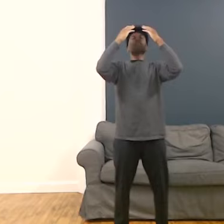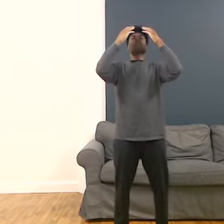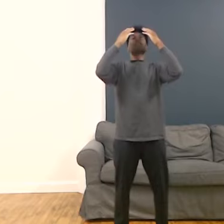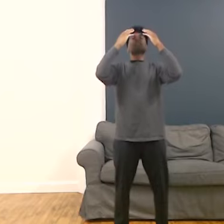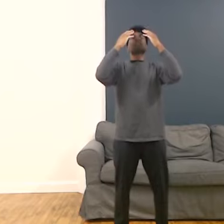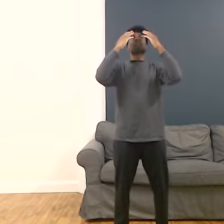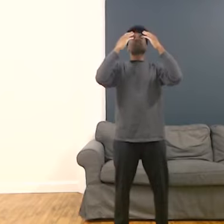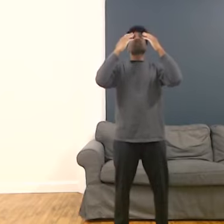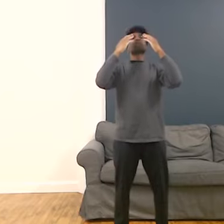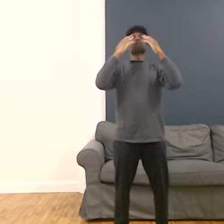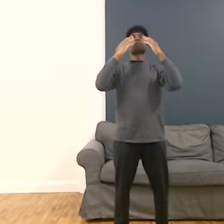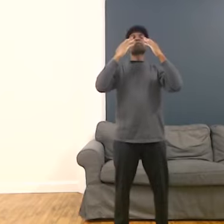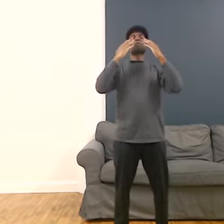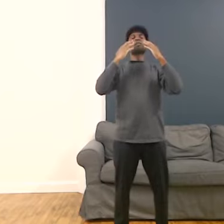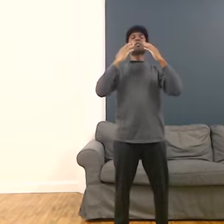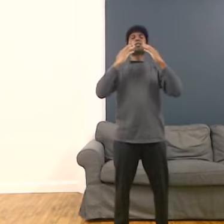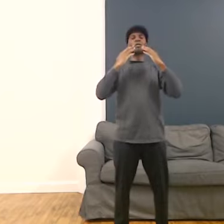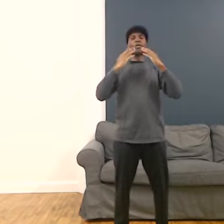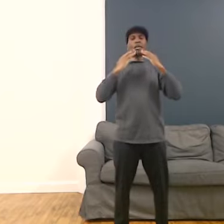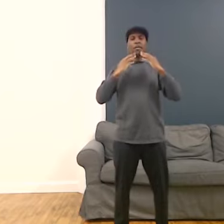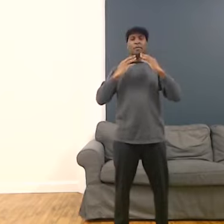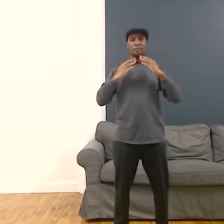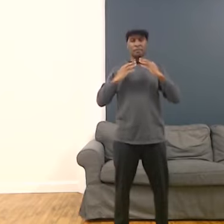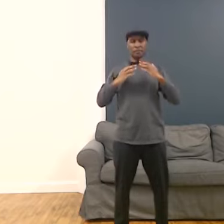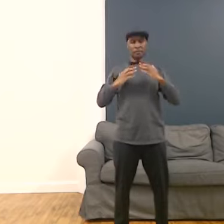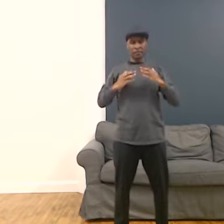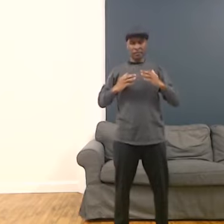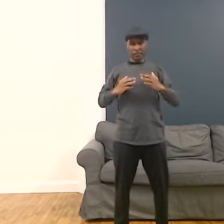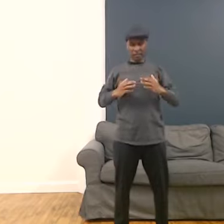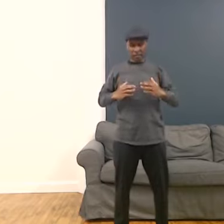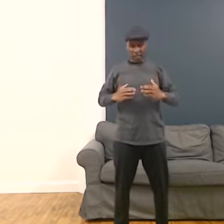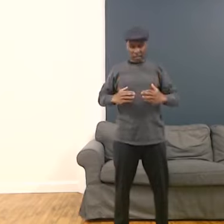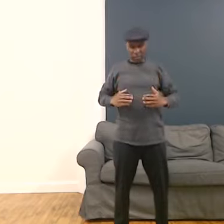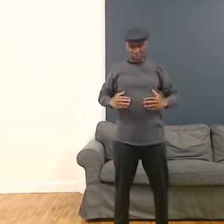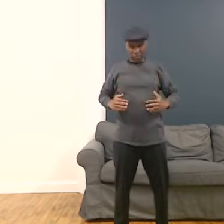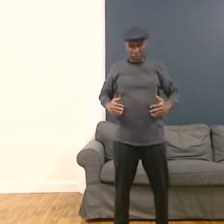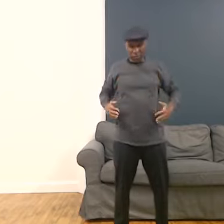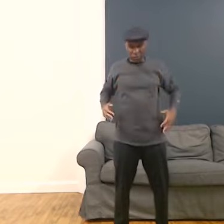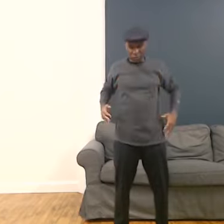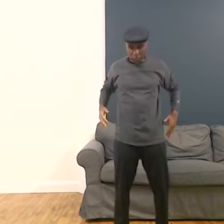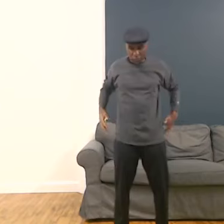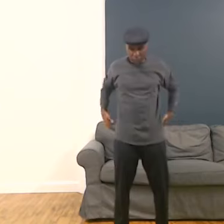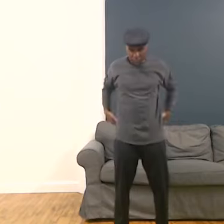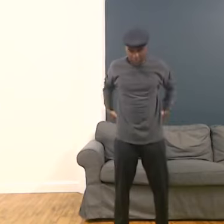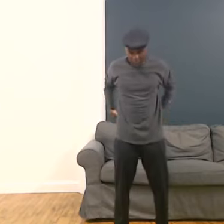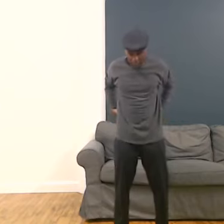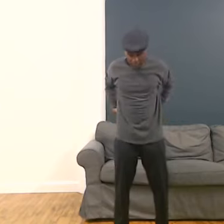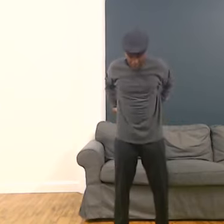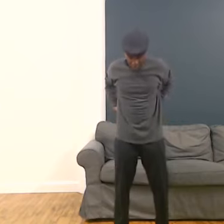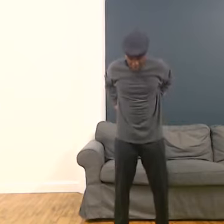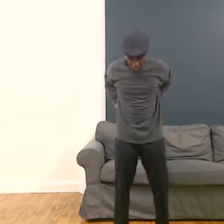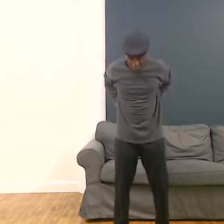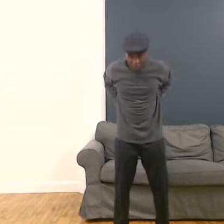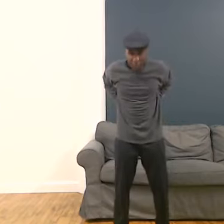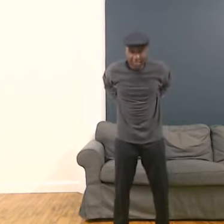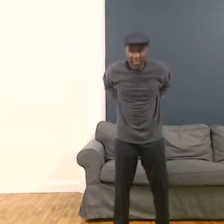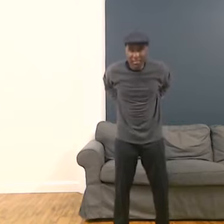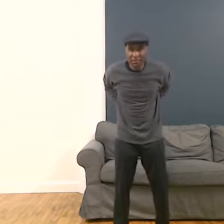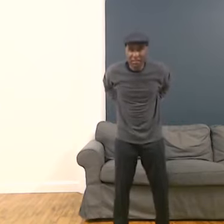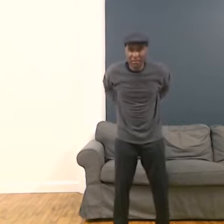trace over the body. Let's do this gesture two more times. Don't pace and speed.